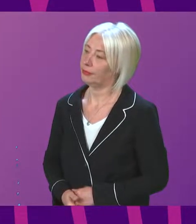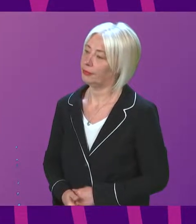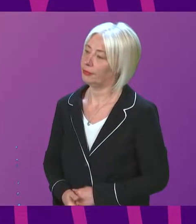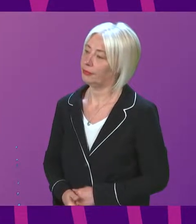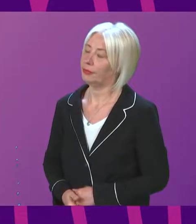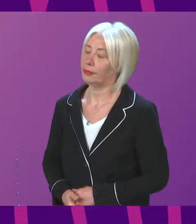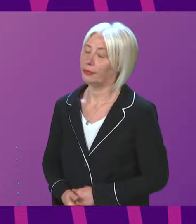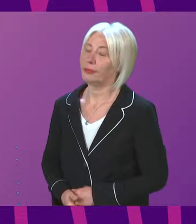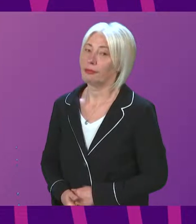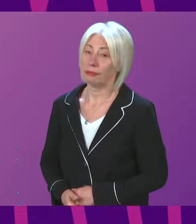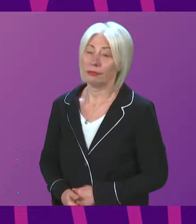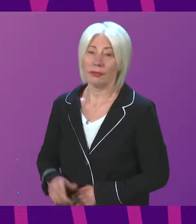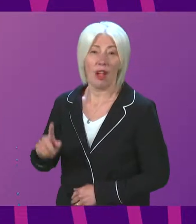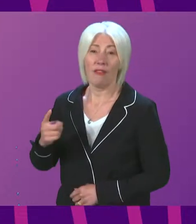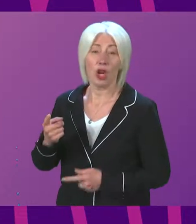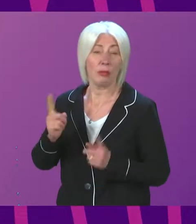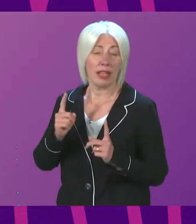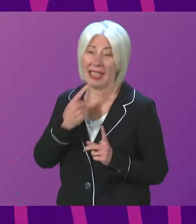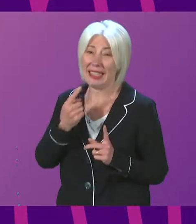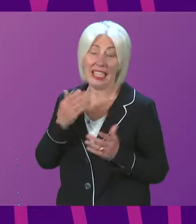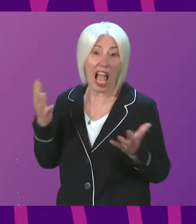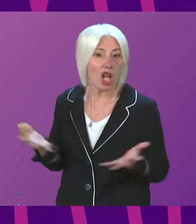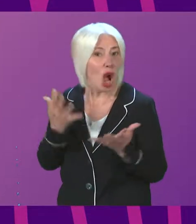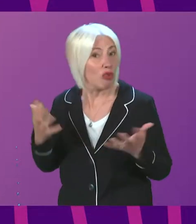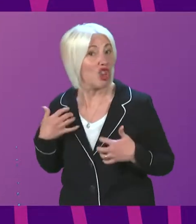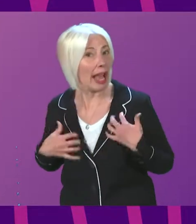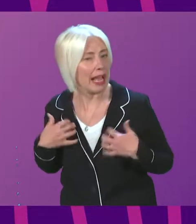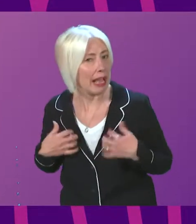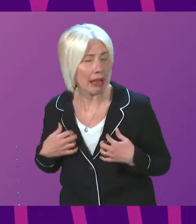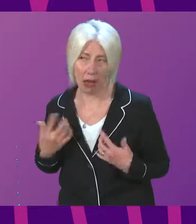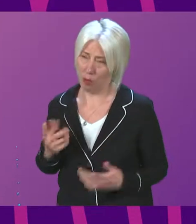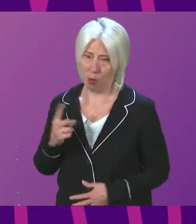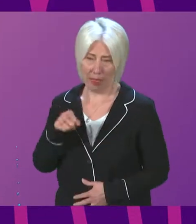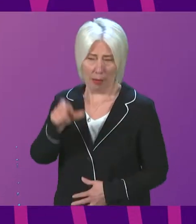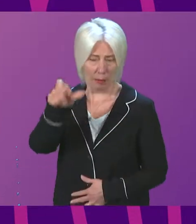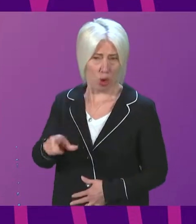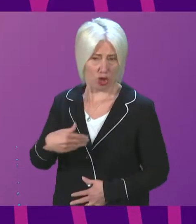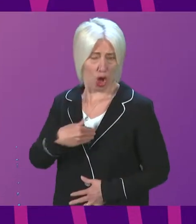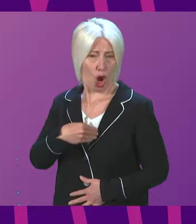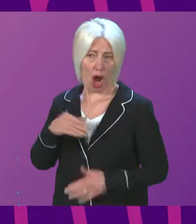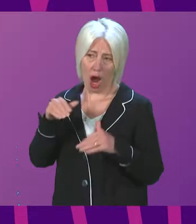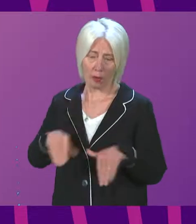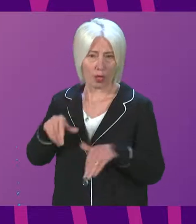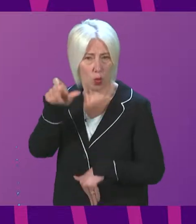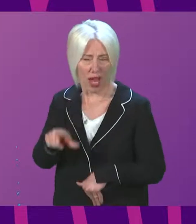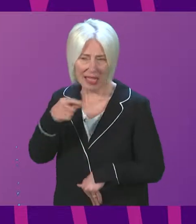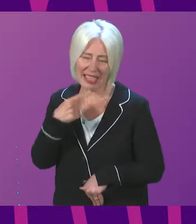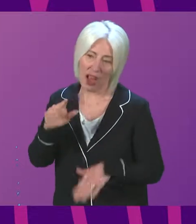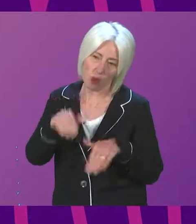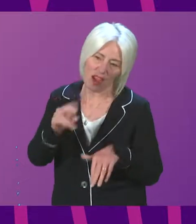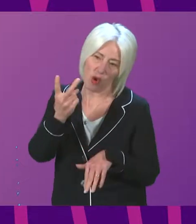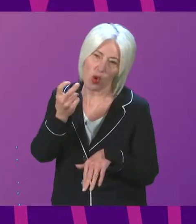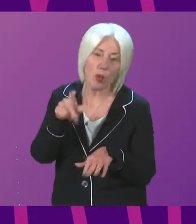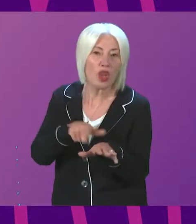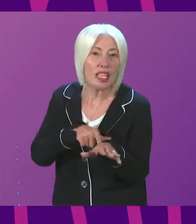The First Minister says things are encouraging. How encouraging must it be for that heart patient to get a letter telling her to wait another two years